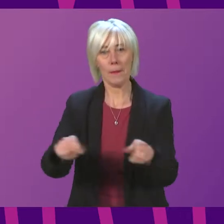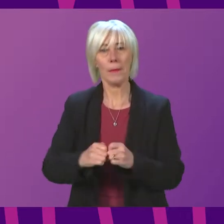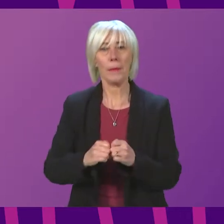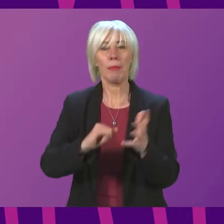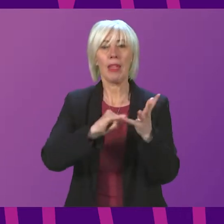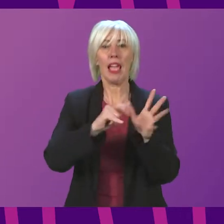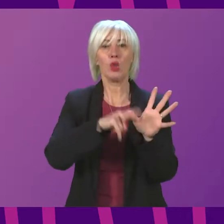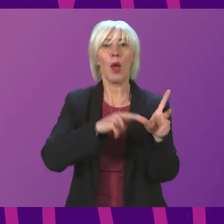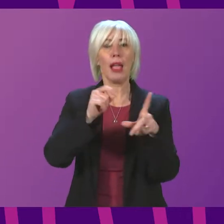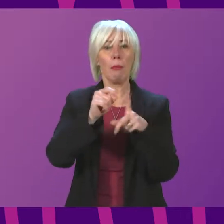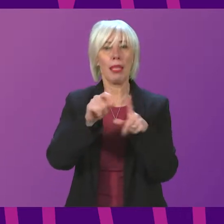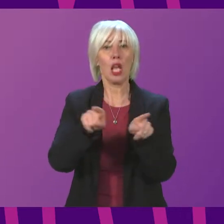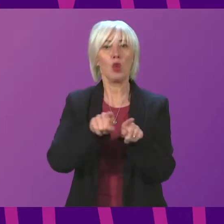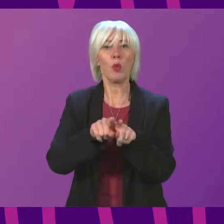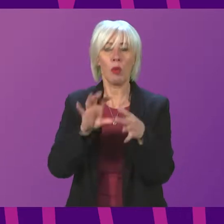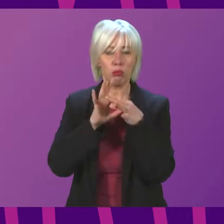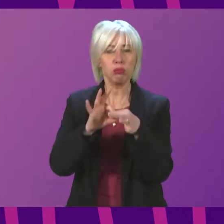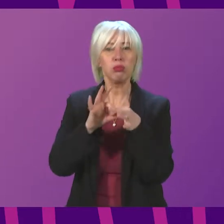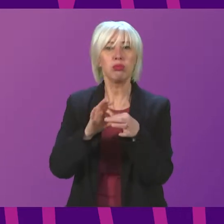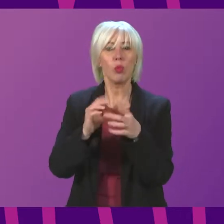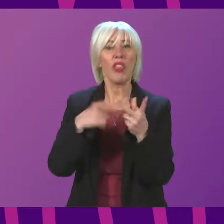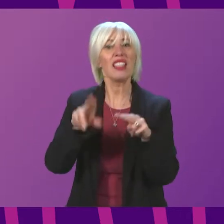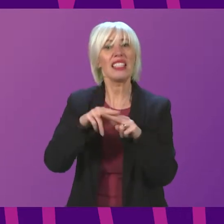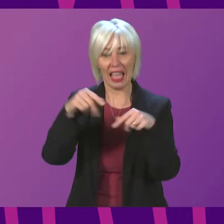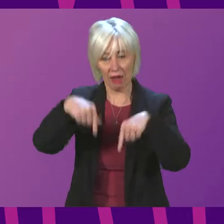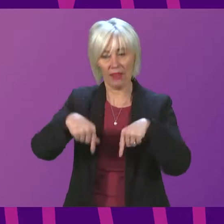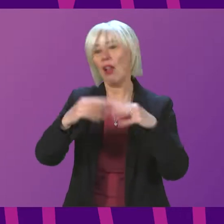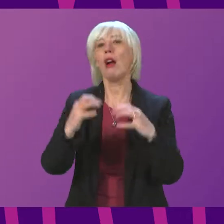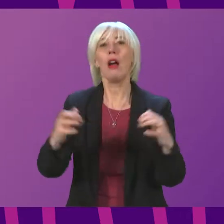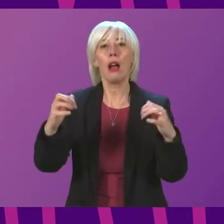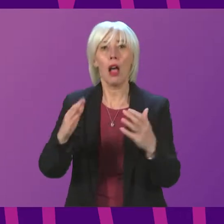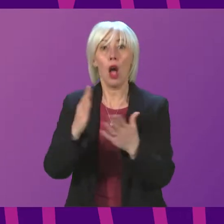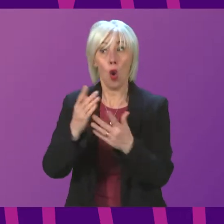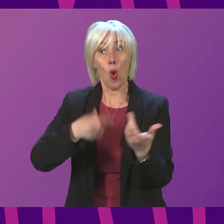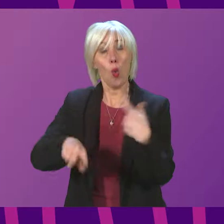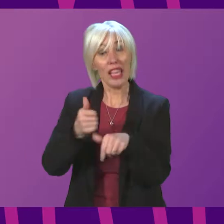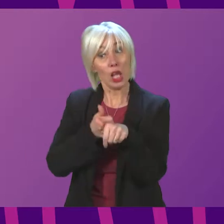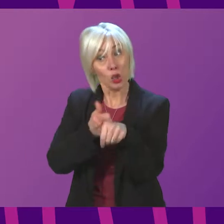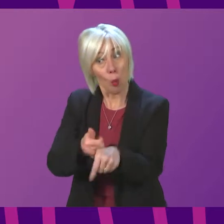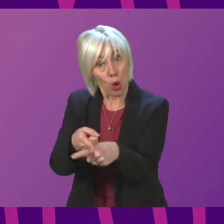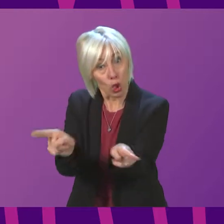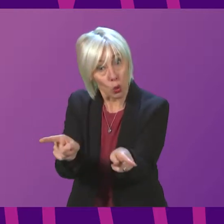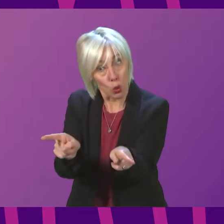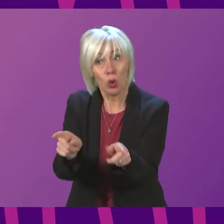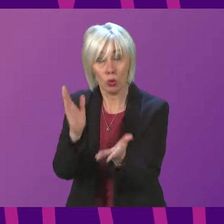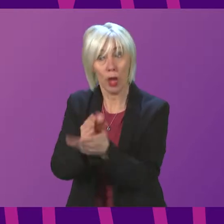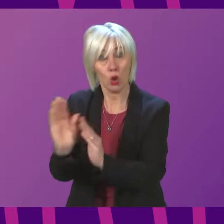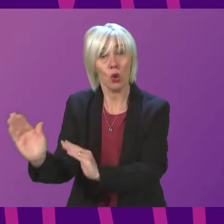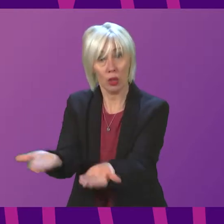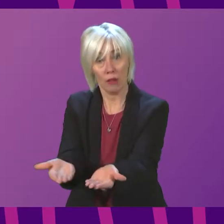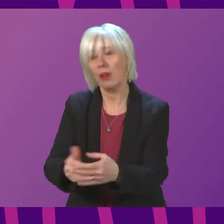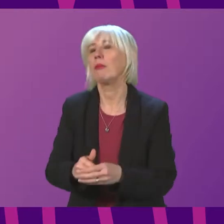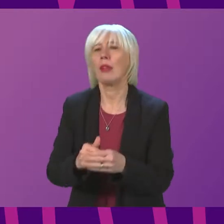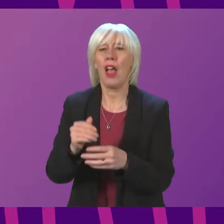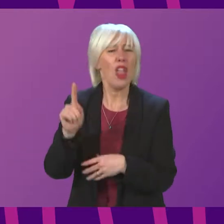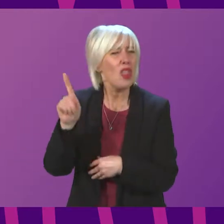working closely with staff at Holyrood are ideally placed to support you to deliver that. Thousands of young